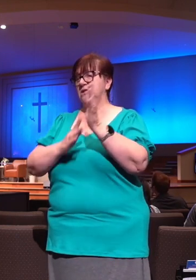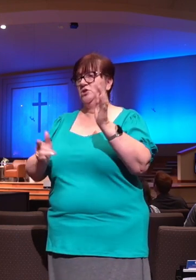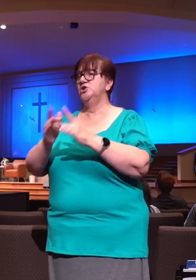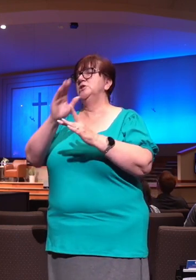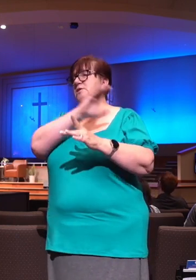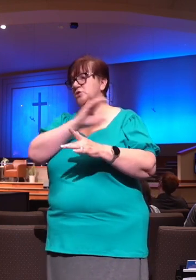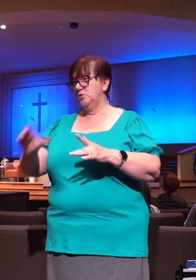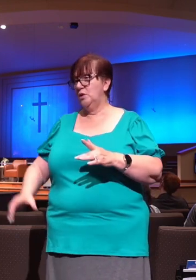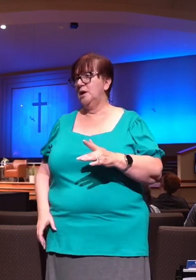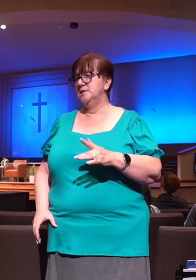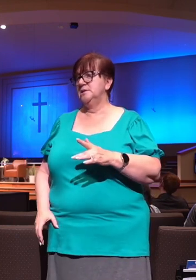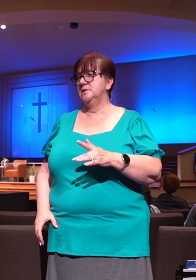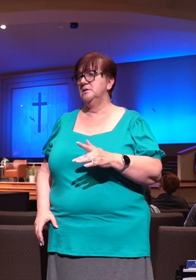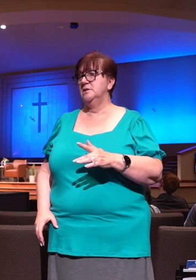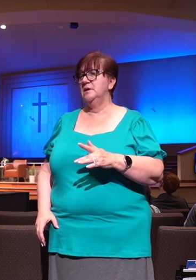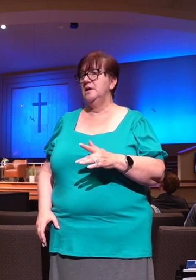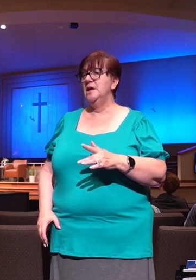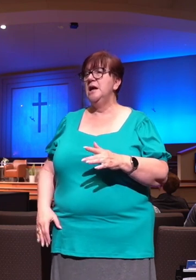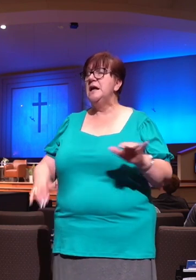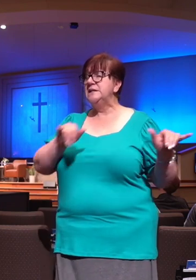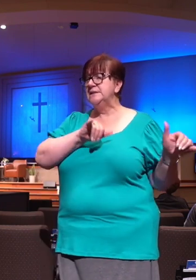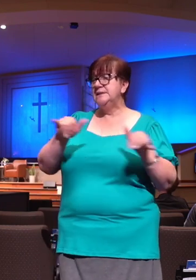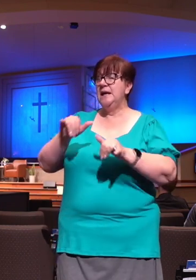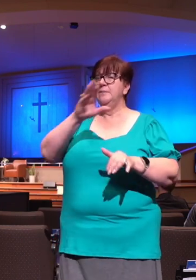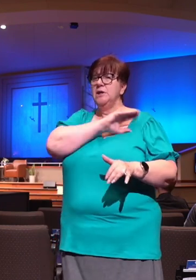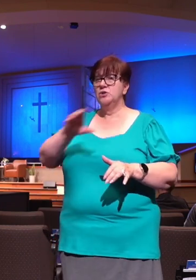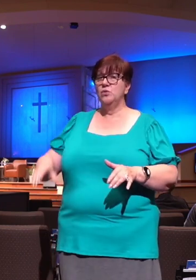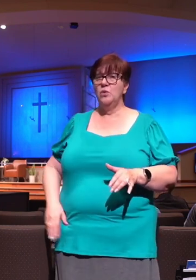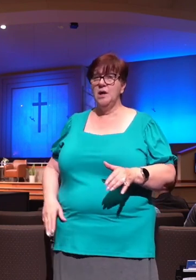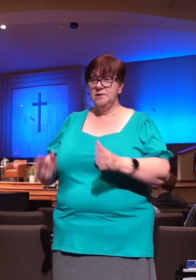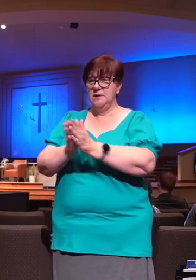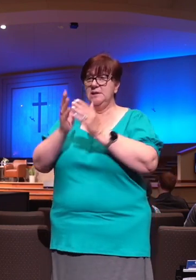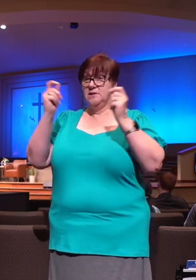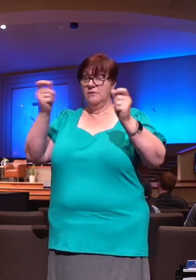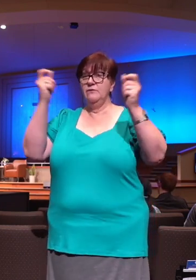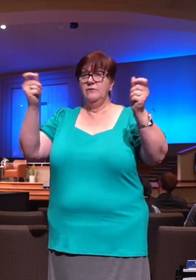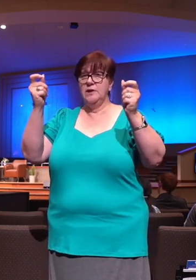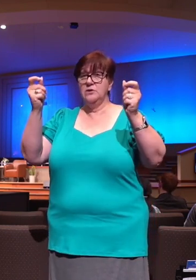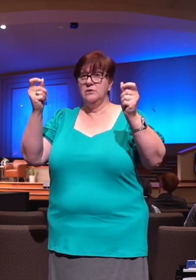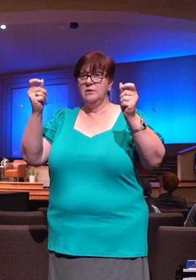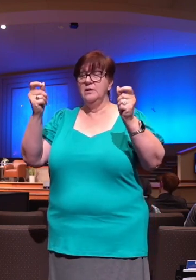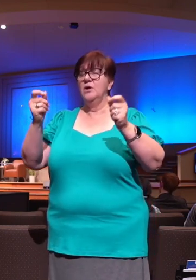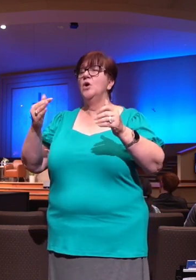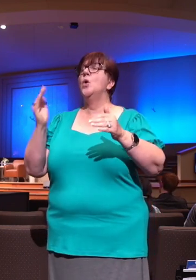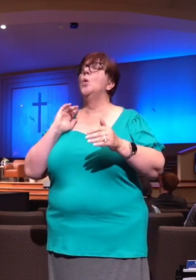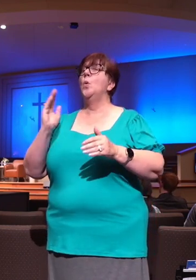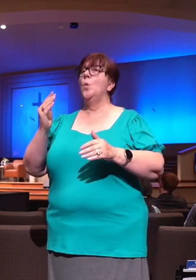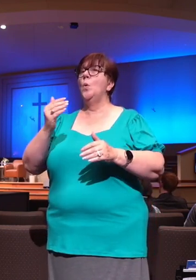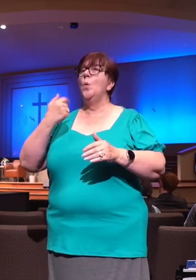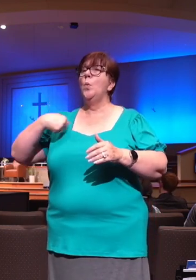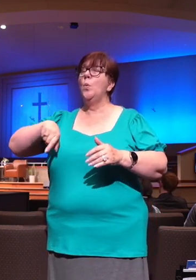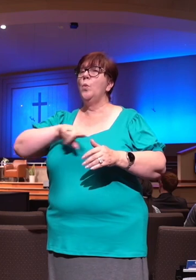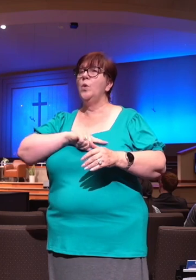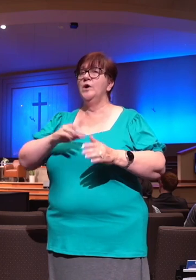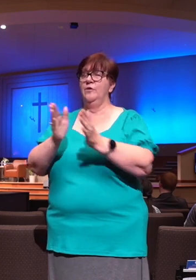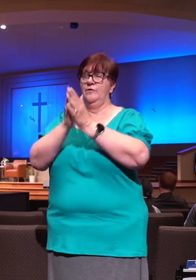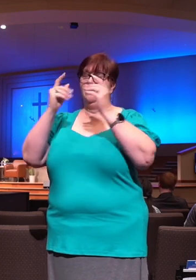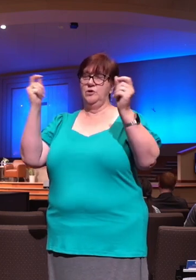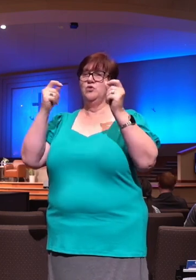Christ is victorious, we are victorious. He conquered death, hell, and the grave, so we can, in